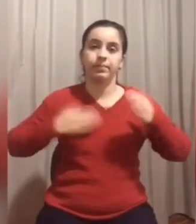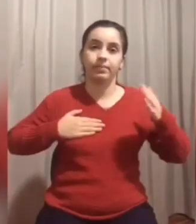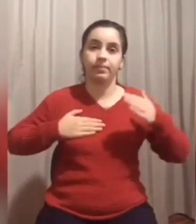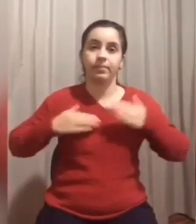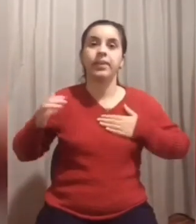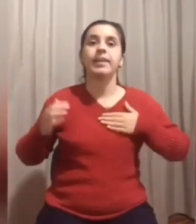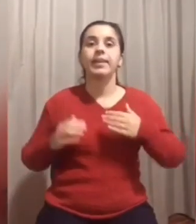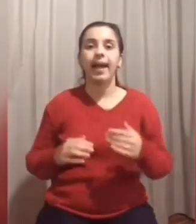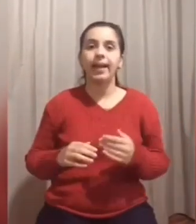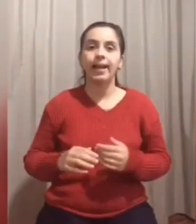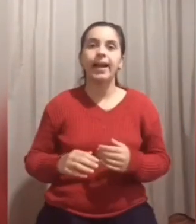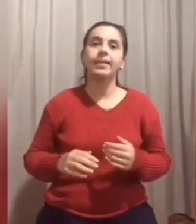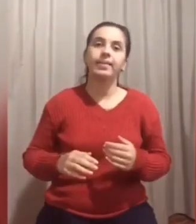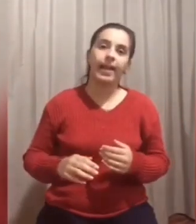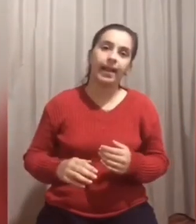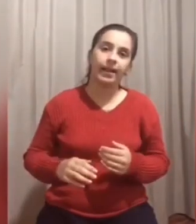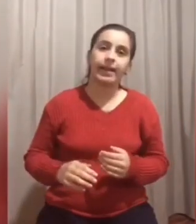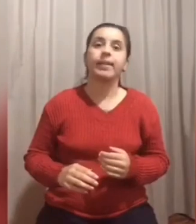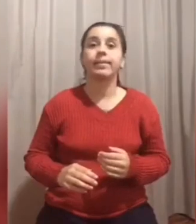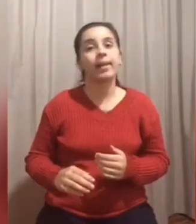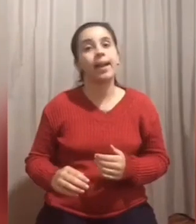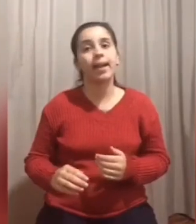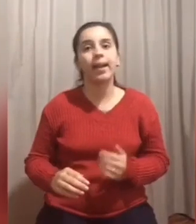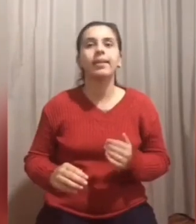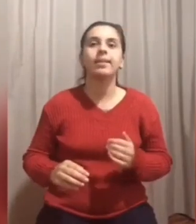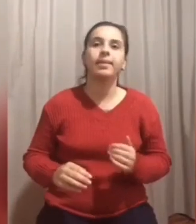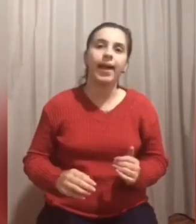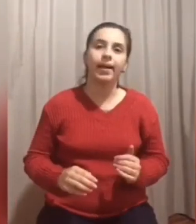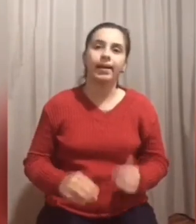Taca-taca Taca-taca